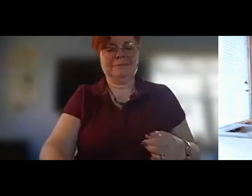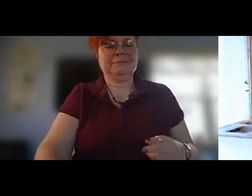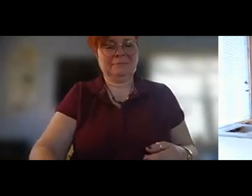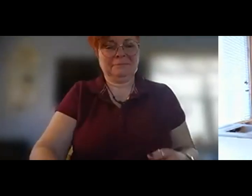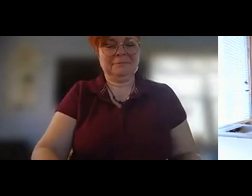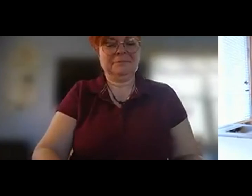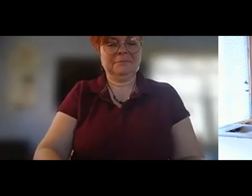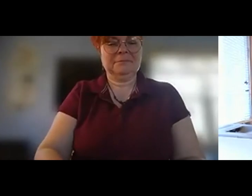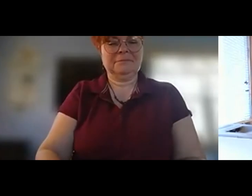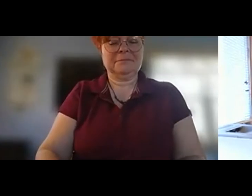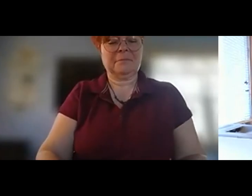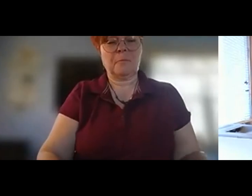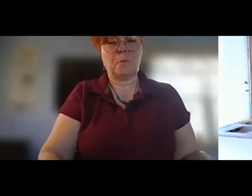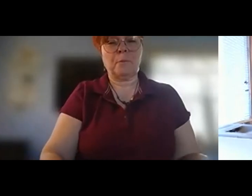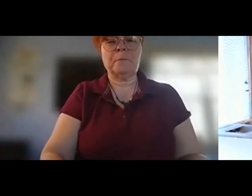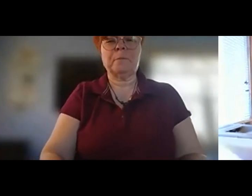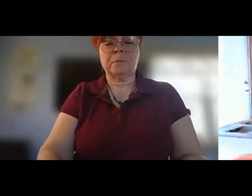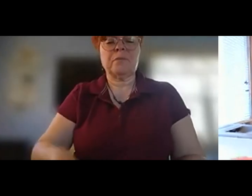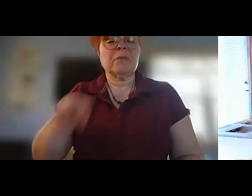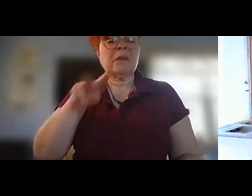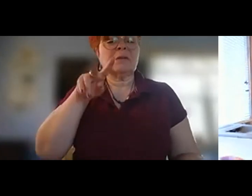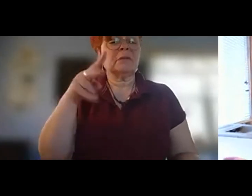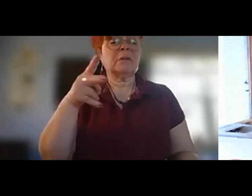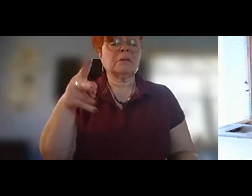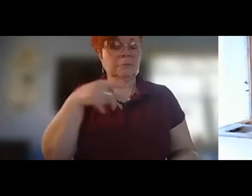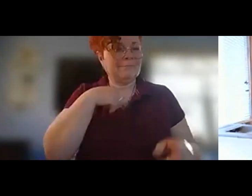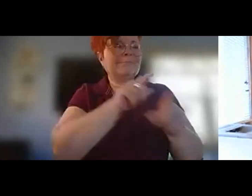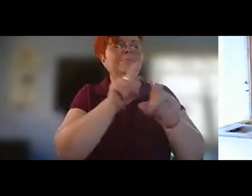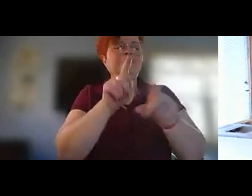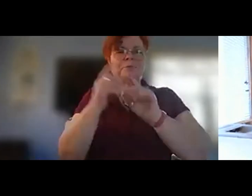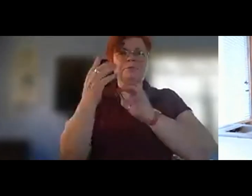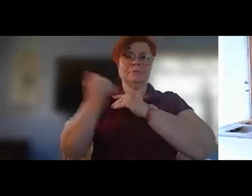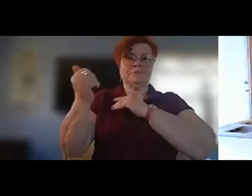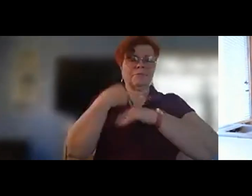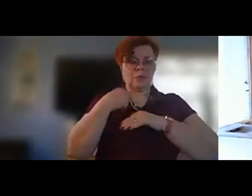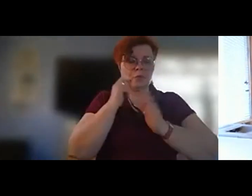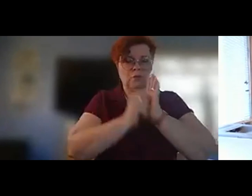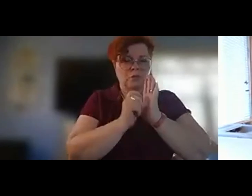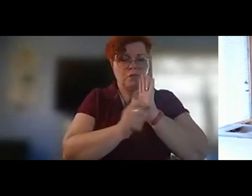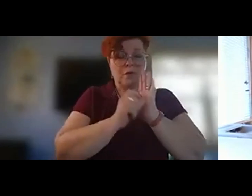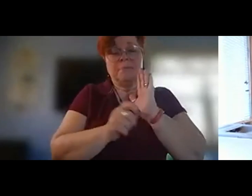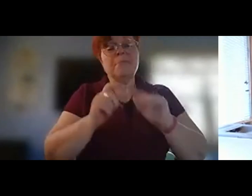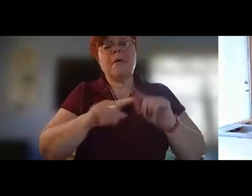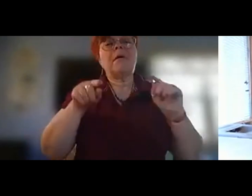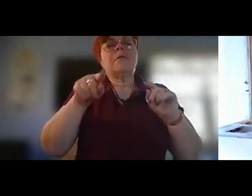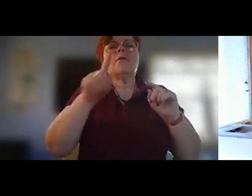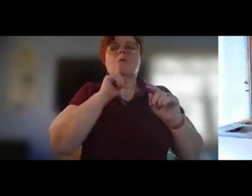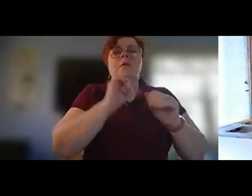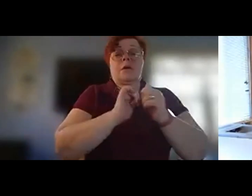the second one that i'll read um i was also commissioned to write um but it was a it was a competition that my